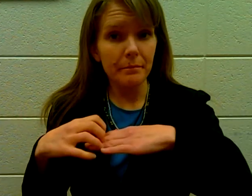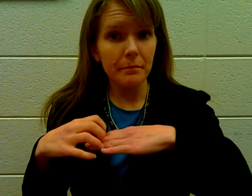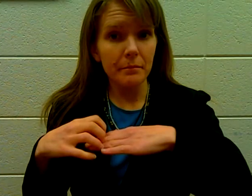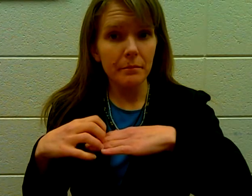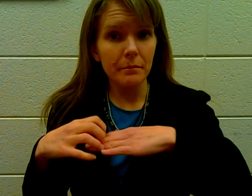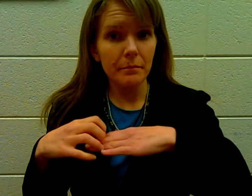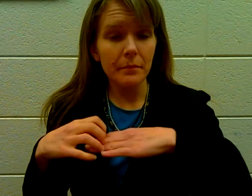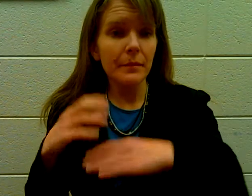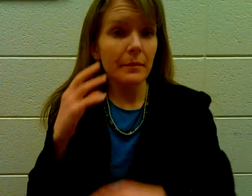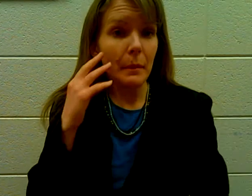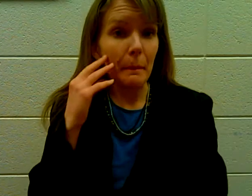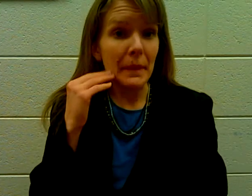Peach.